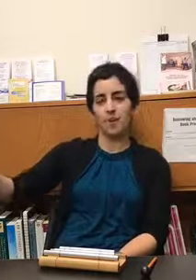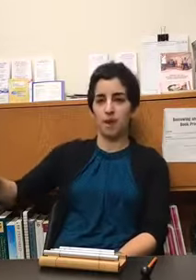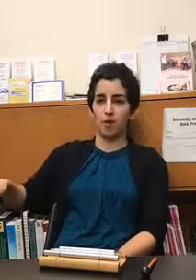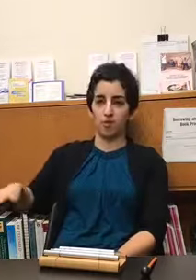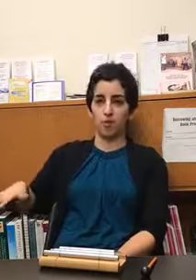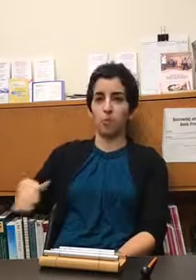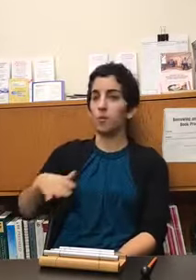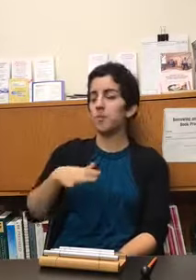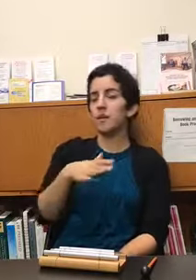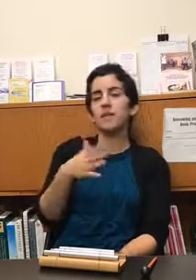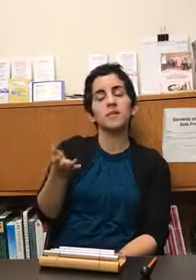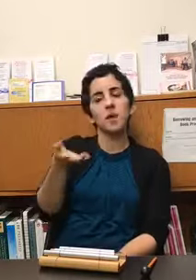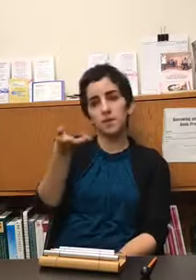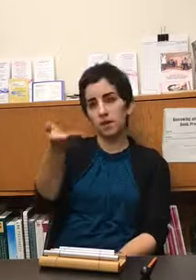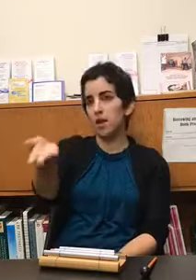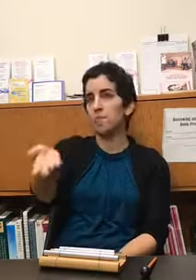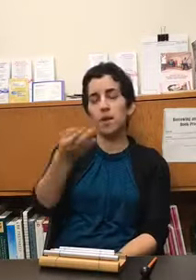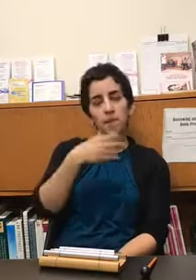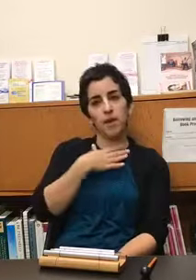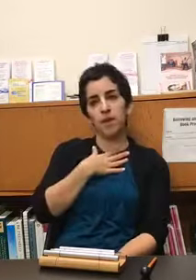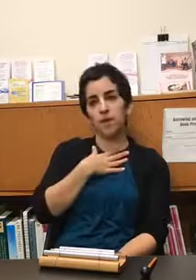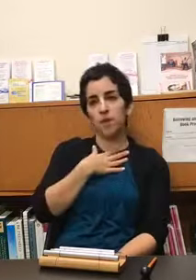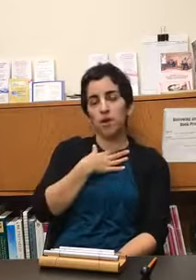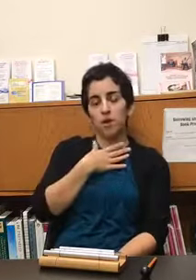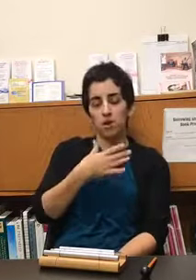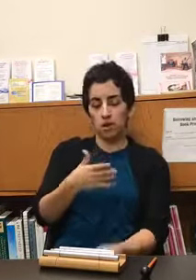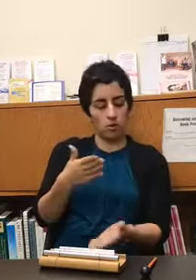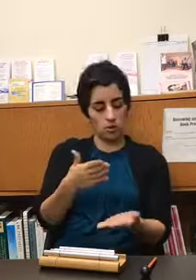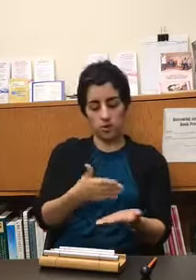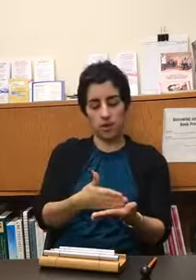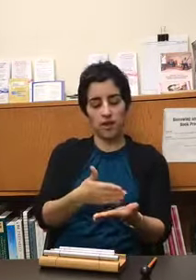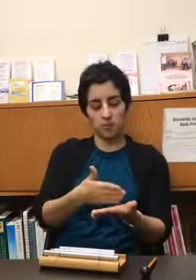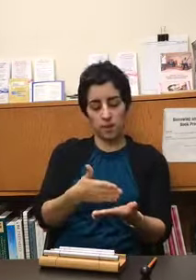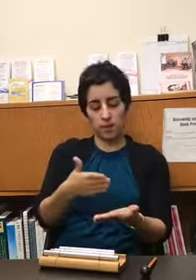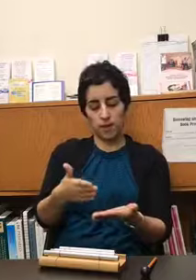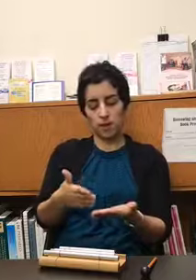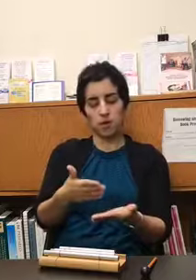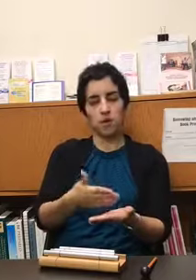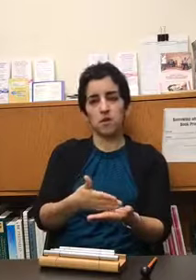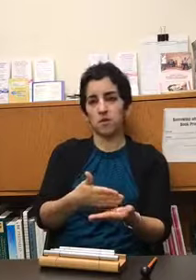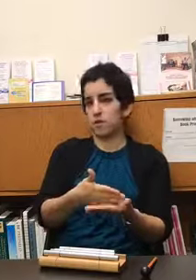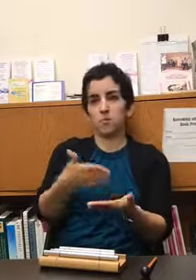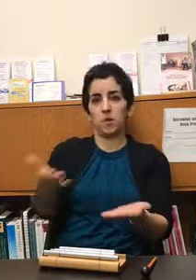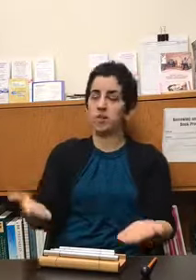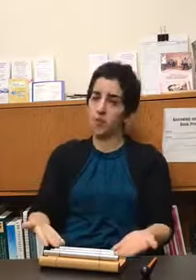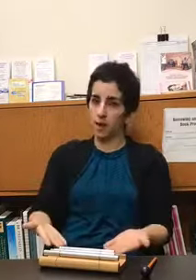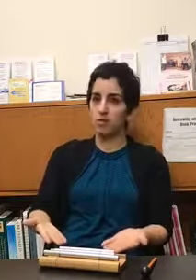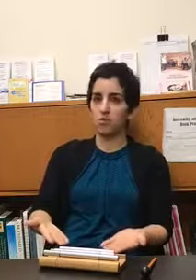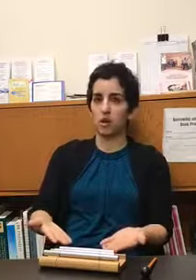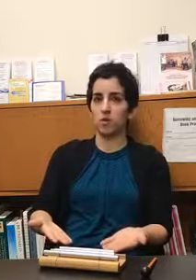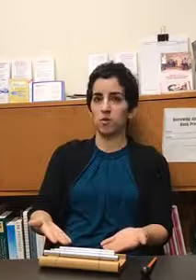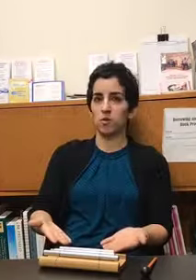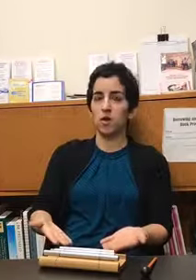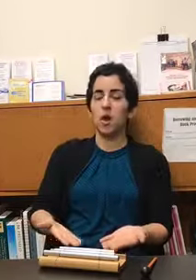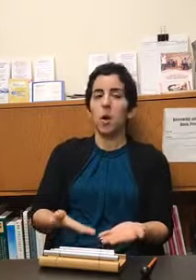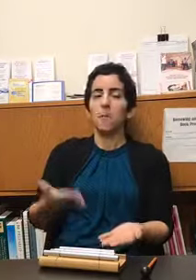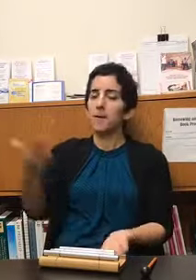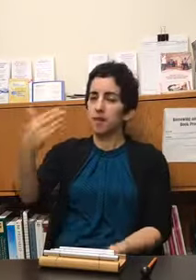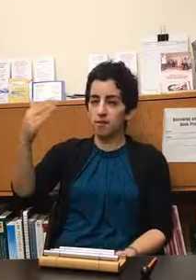about and sometimes it might be you know the answer might be as clear as because of my cancer diagnosis but there's